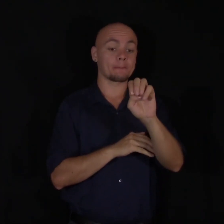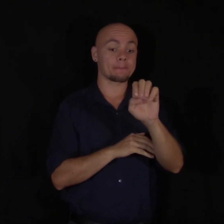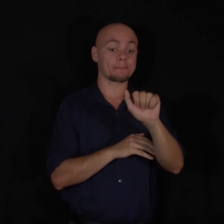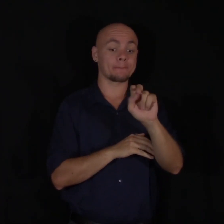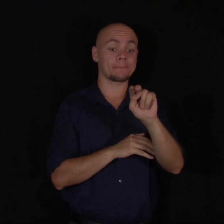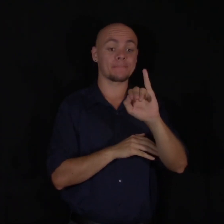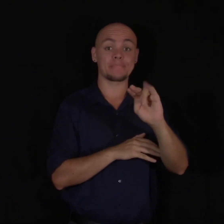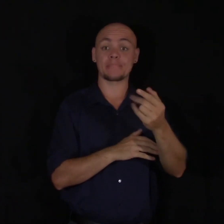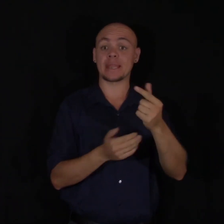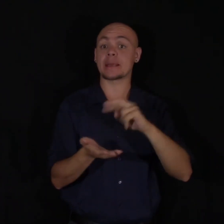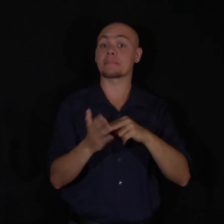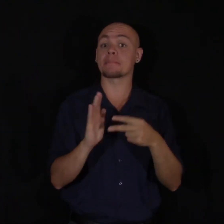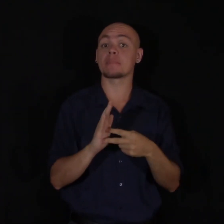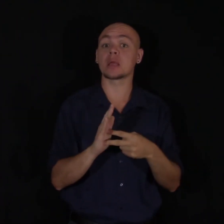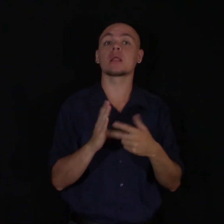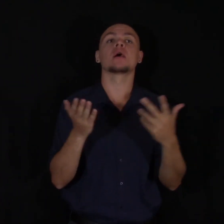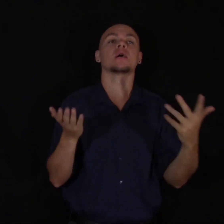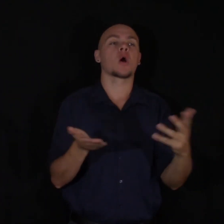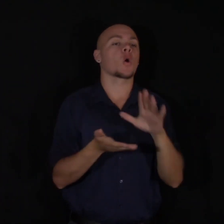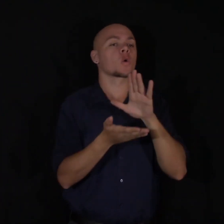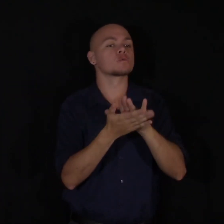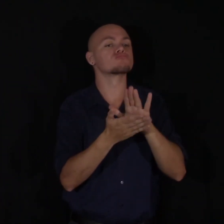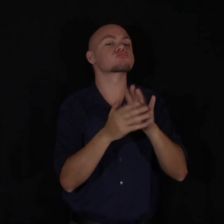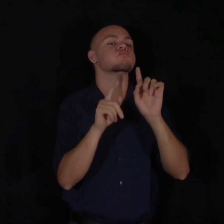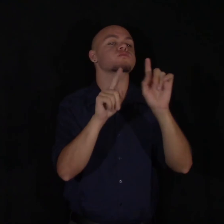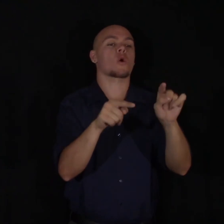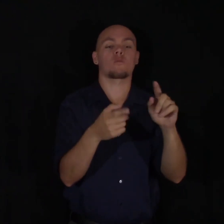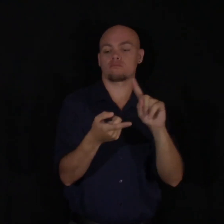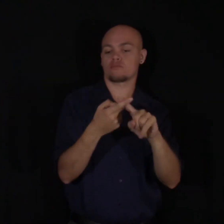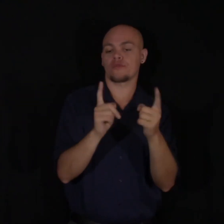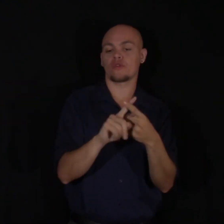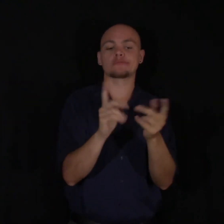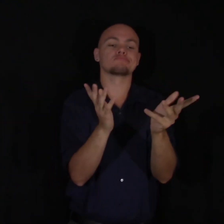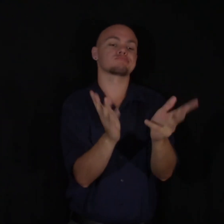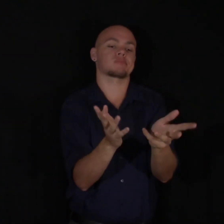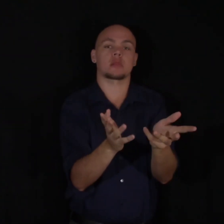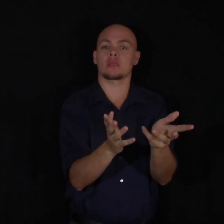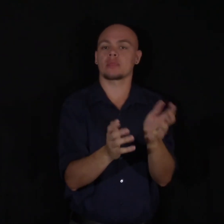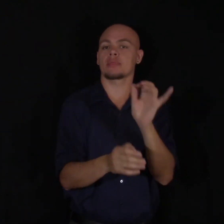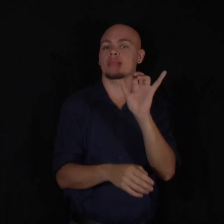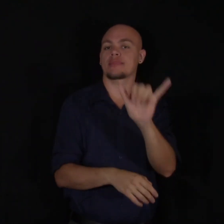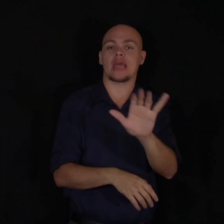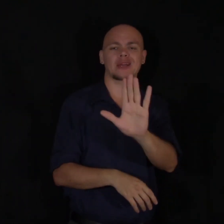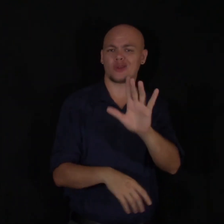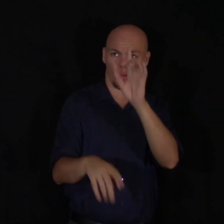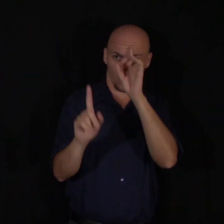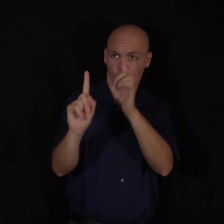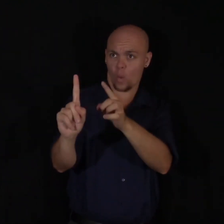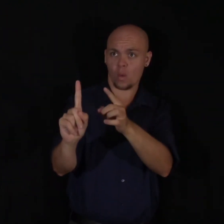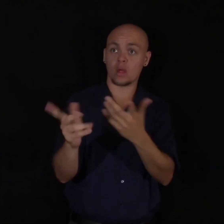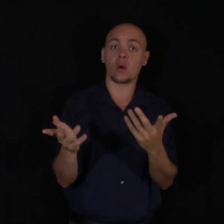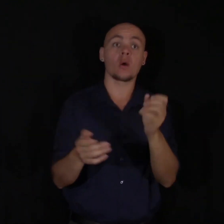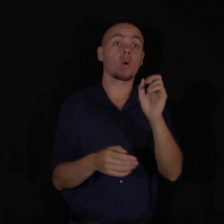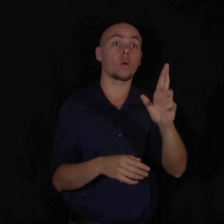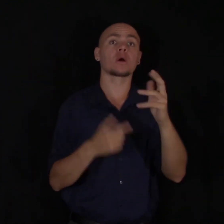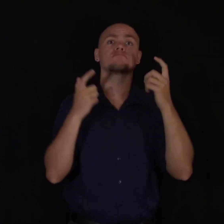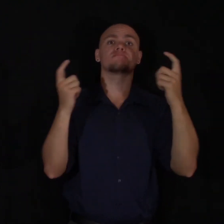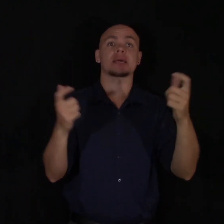as just going to school and talking to your friends. That could be your meaning. Or it could be as big as running a marathon.